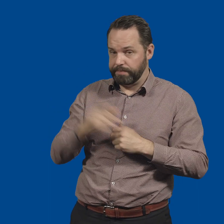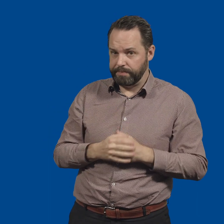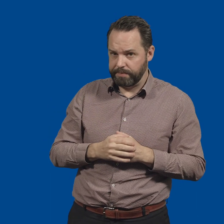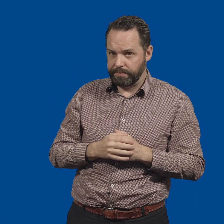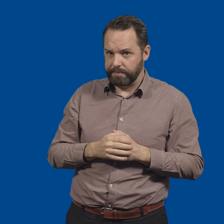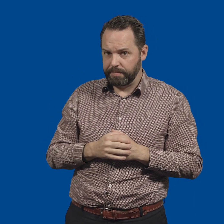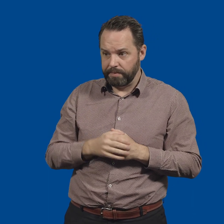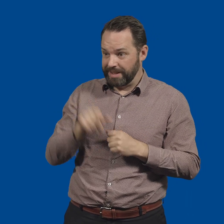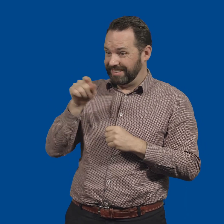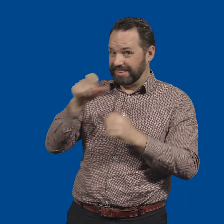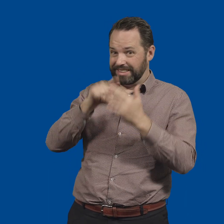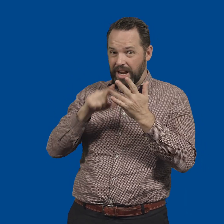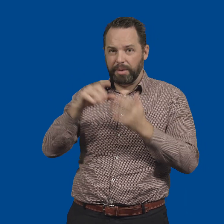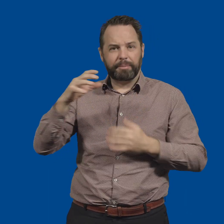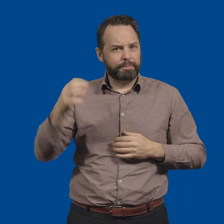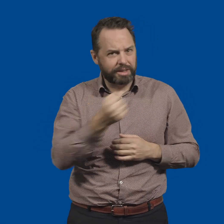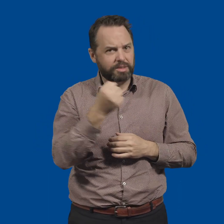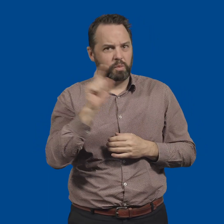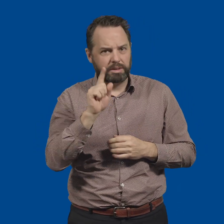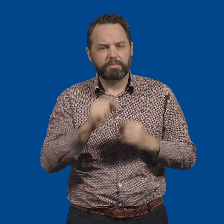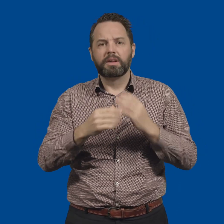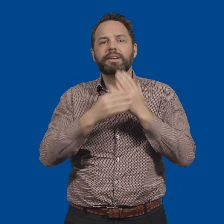The new CEO must lead the organisation.